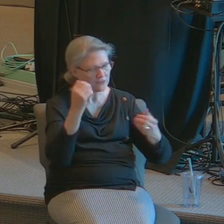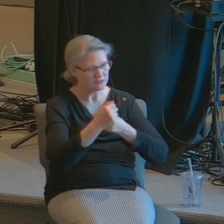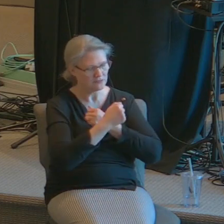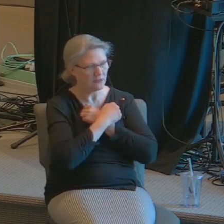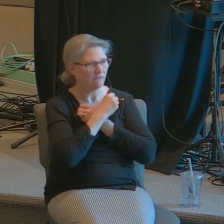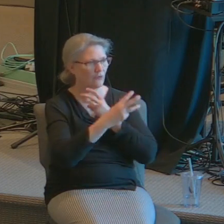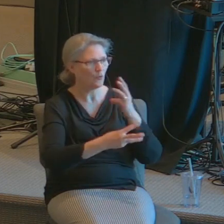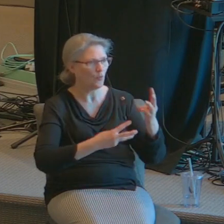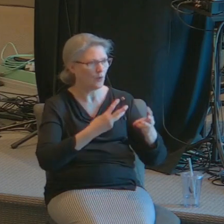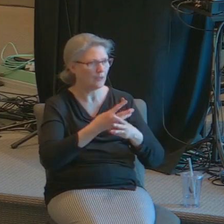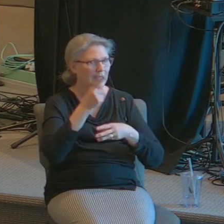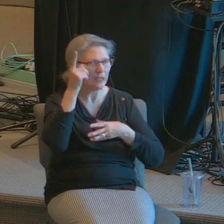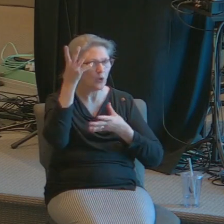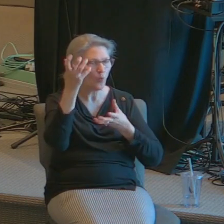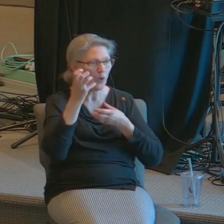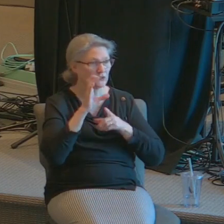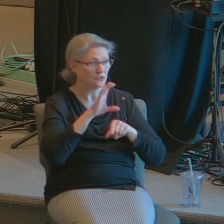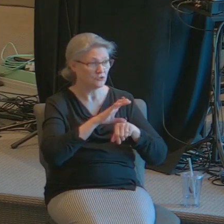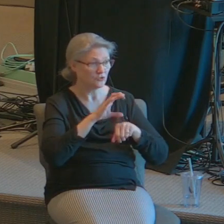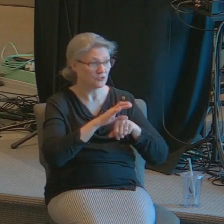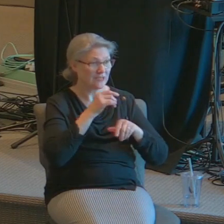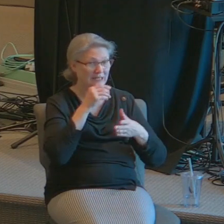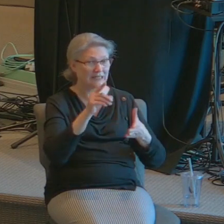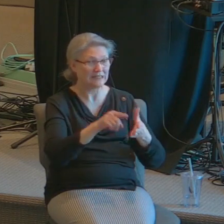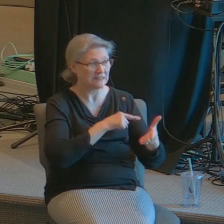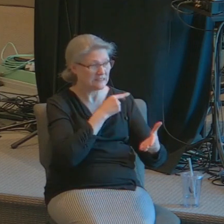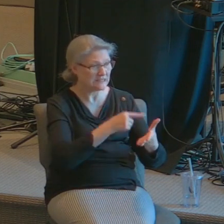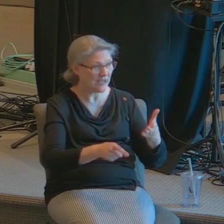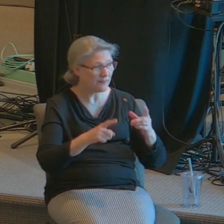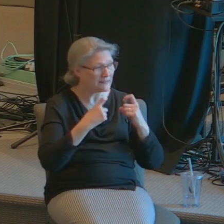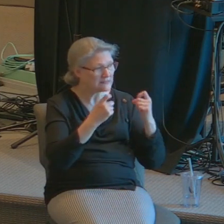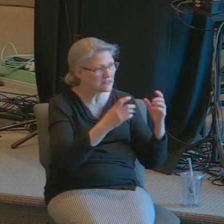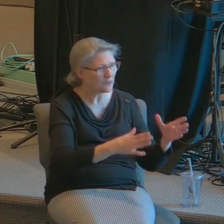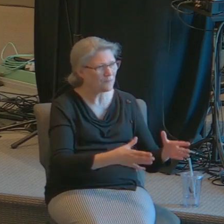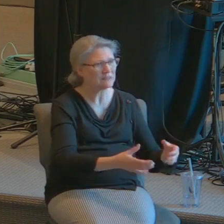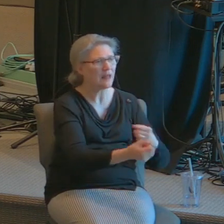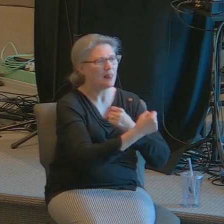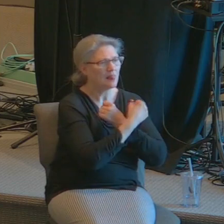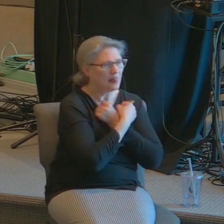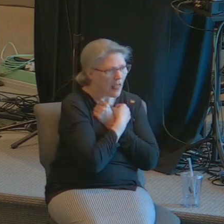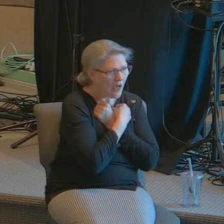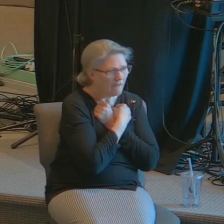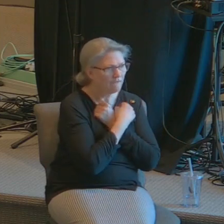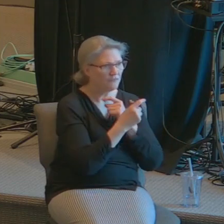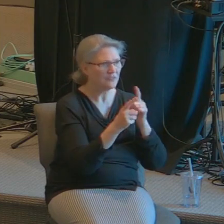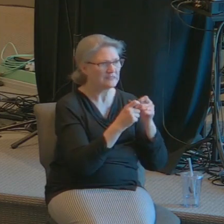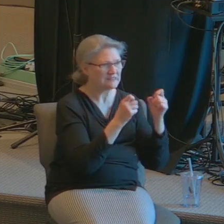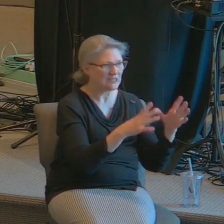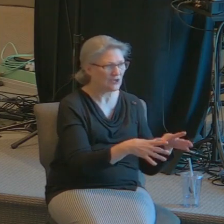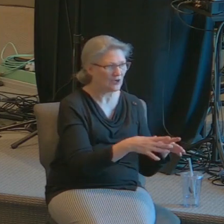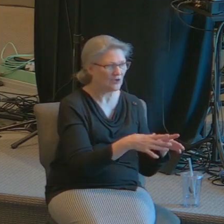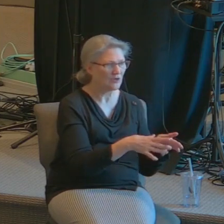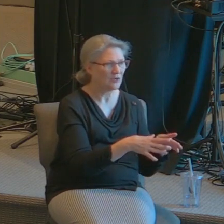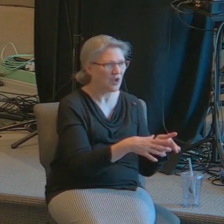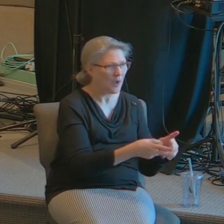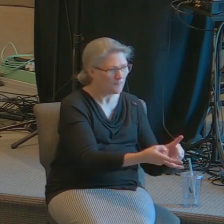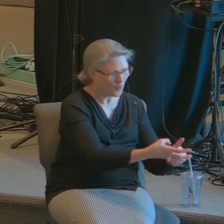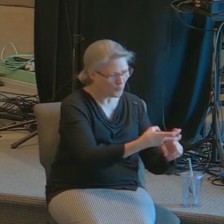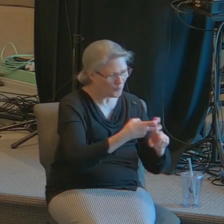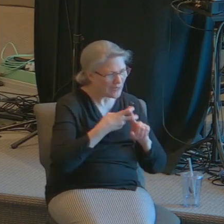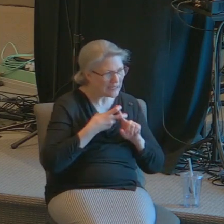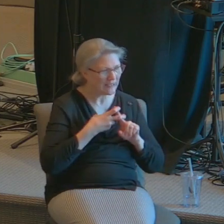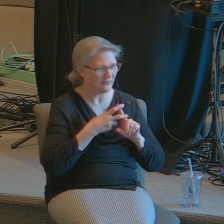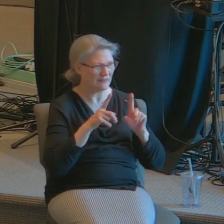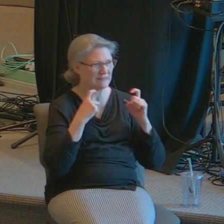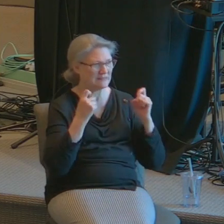wants his church not to condemn the sinner but to love the sinner go after the sinner recruit